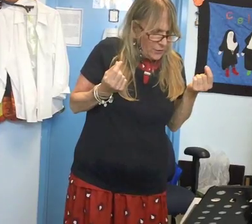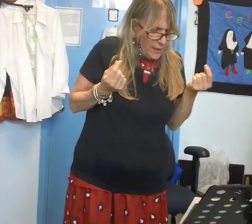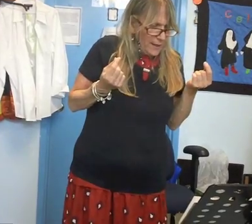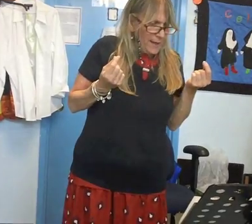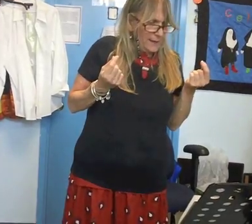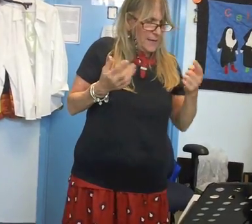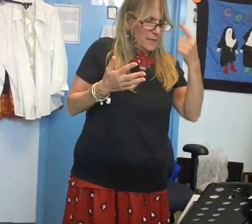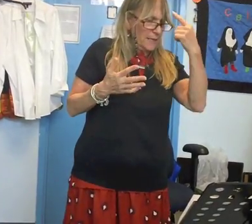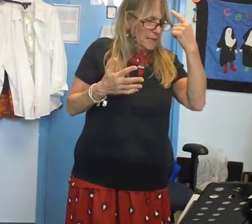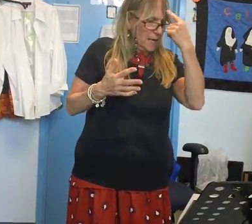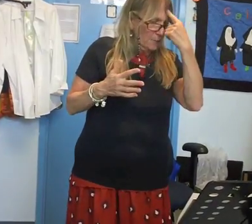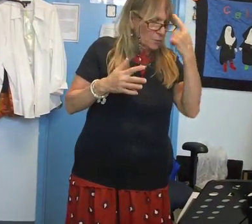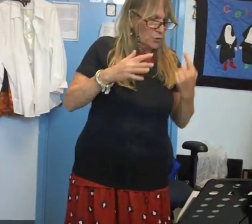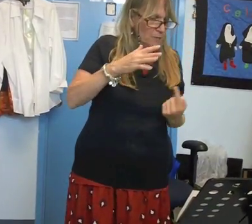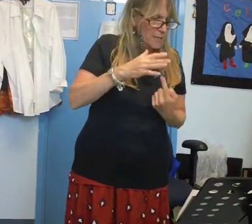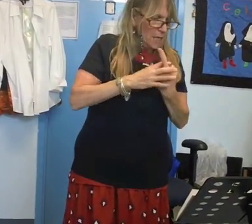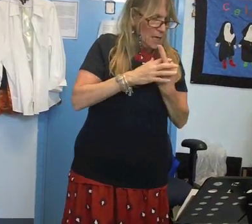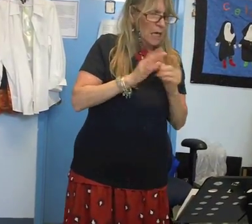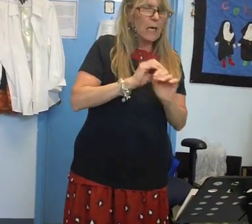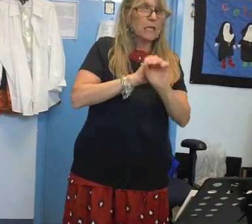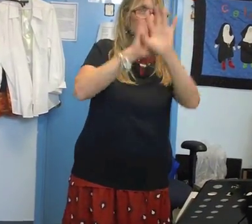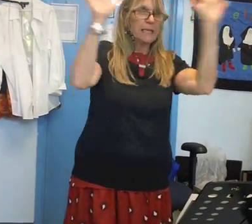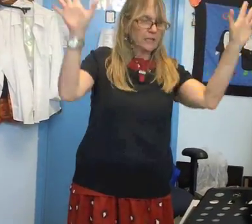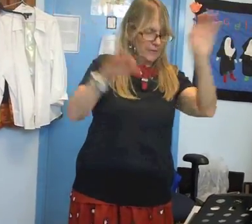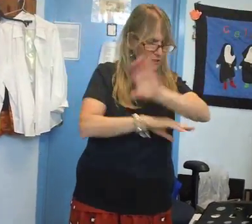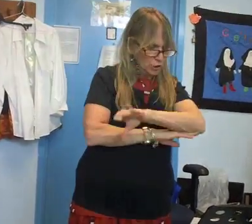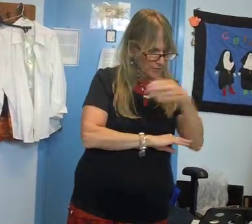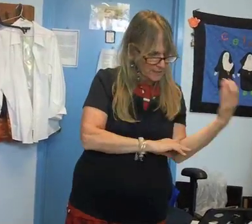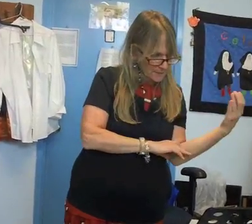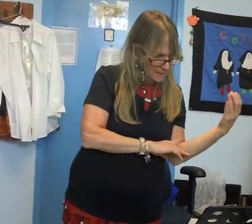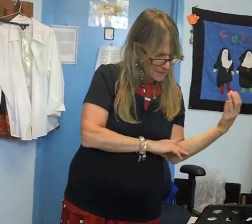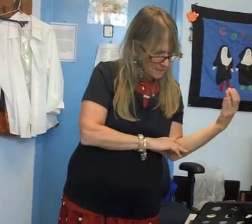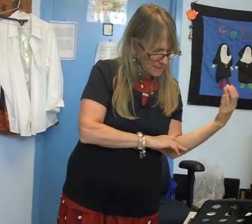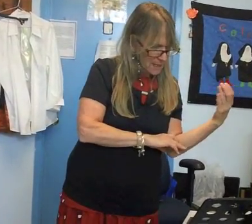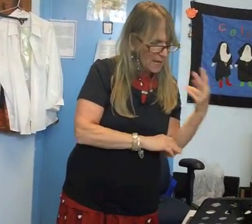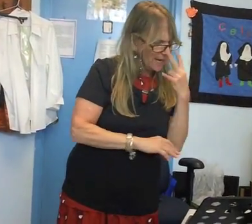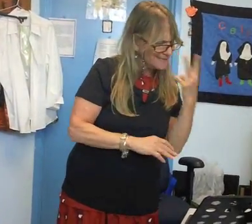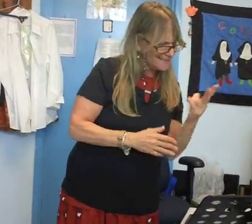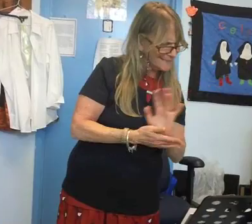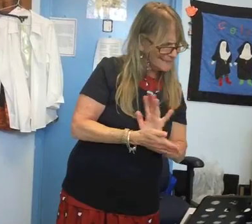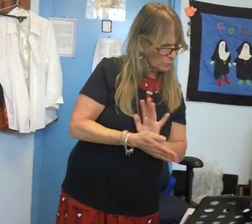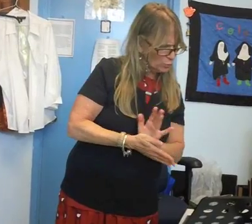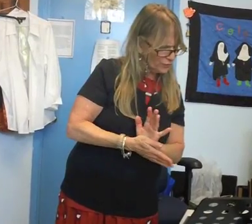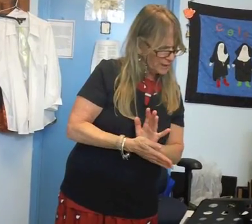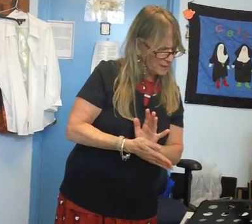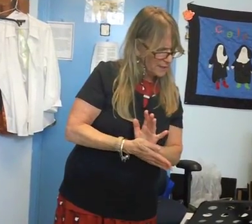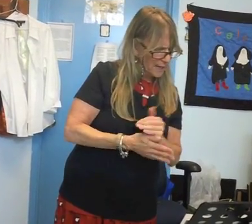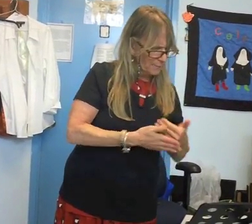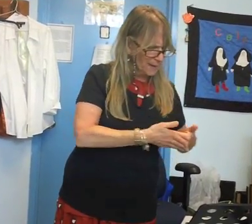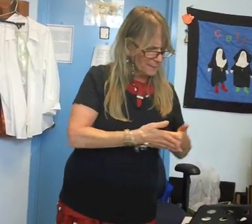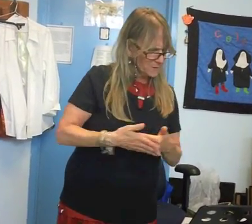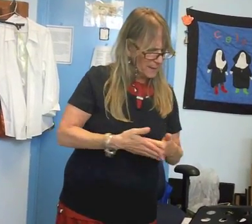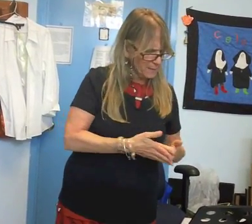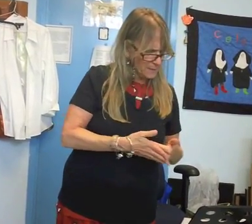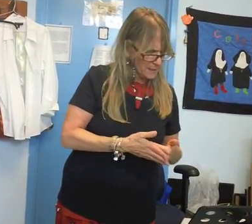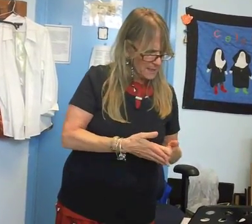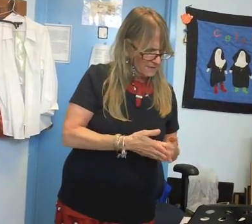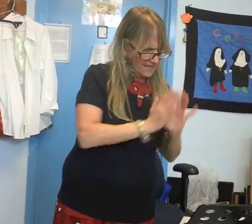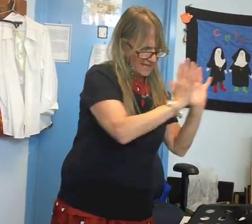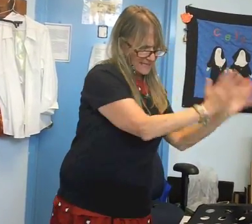and then it come to me clear as Christmas I seen it in a movie about this baby that gets